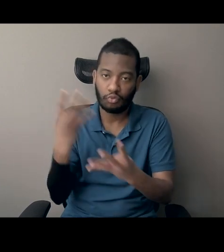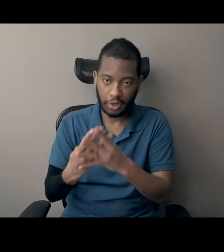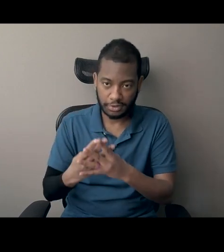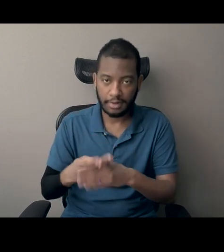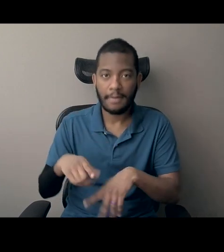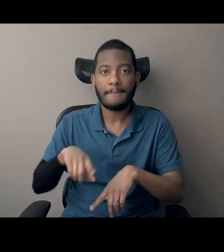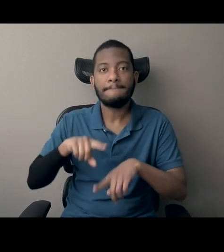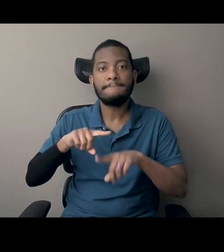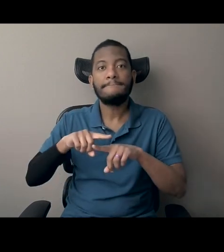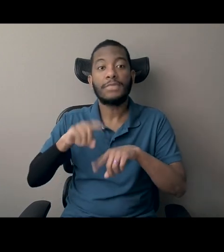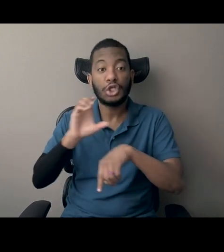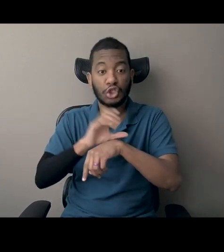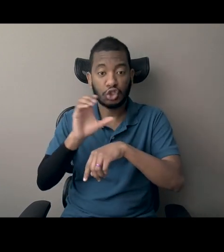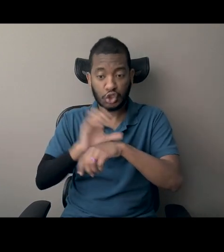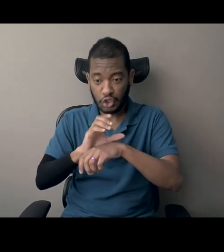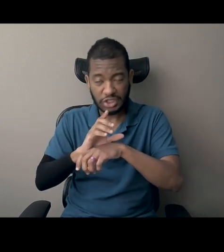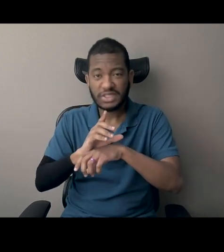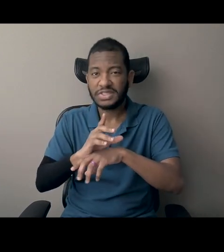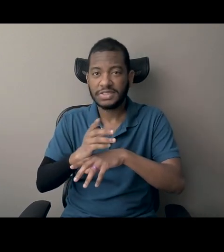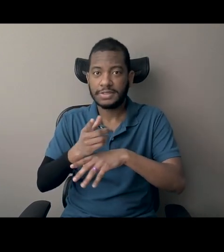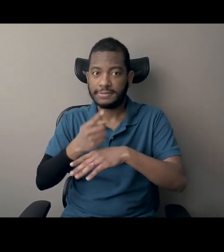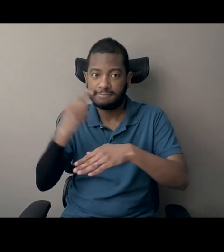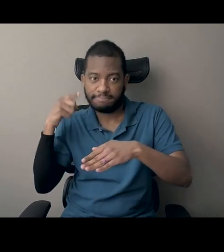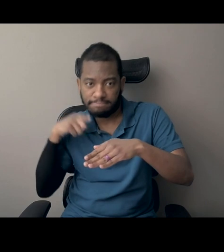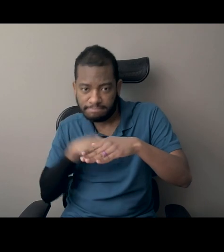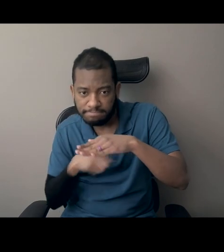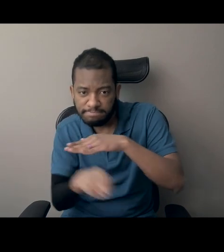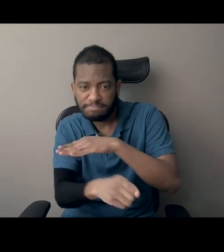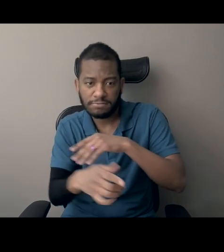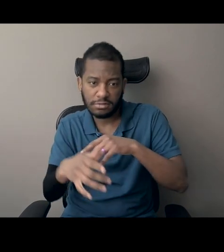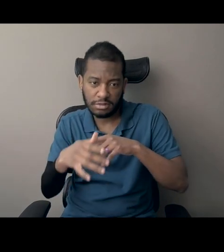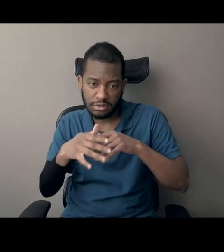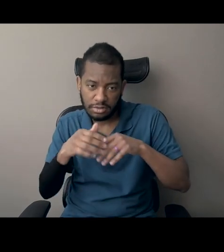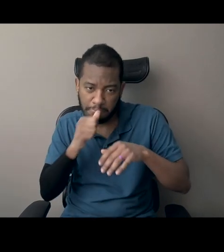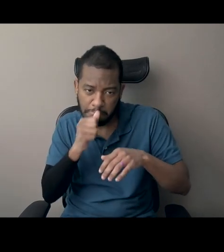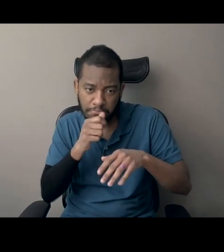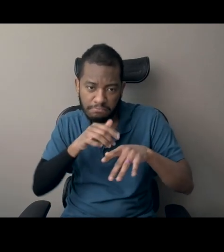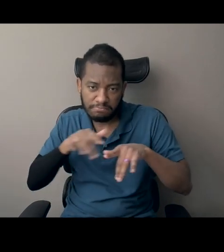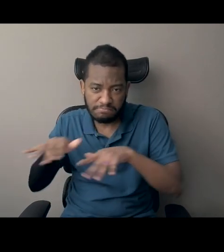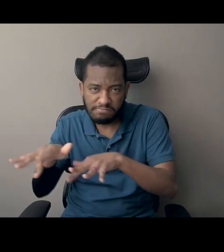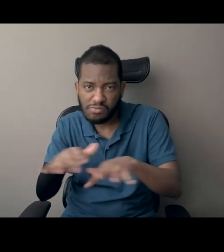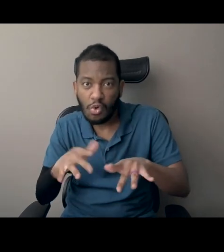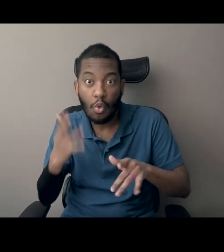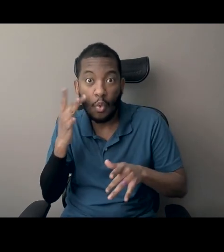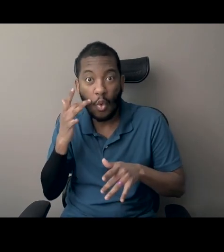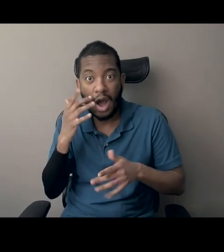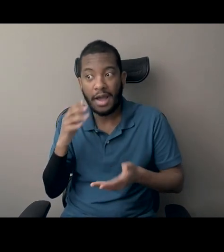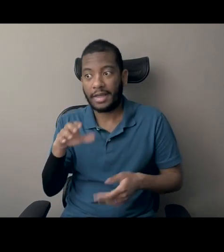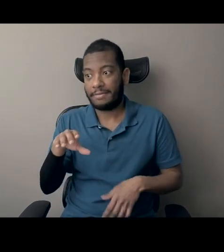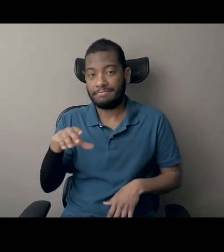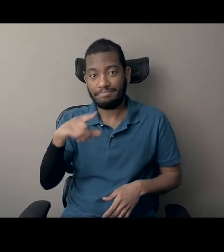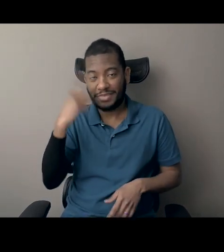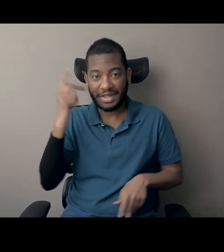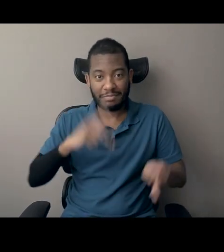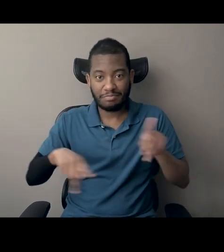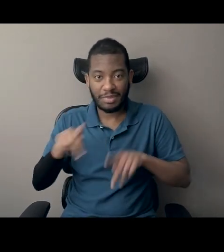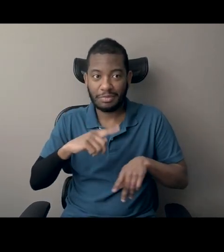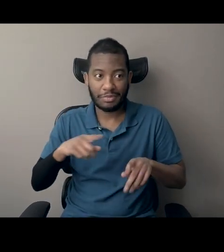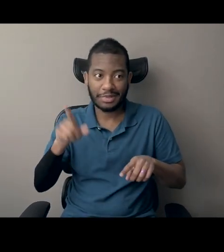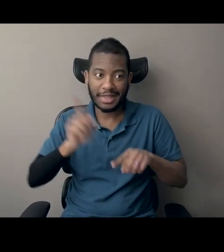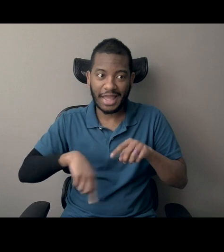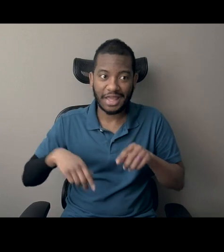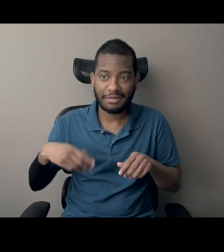the way up until the end of the civil war because black people in, in that area in South Carolina and Charleston were prohibited from practicing their religion.